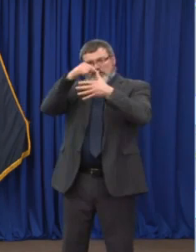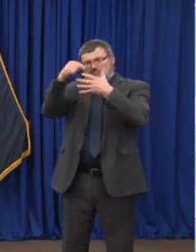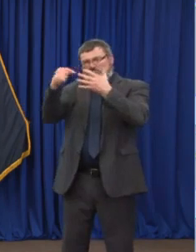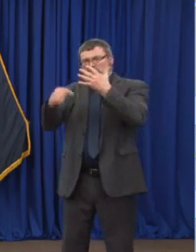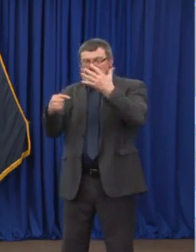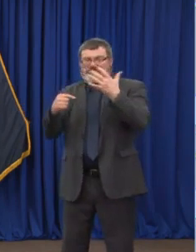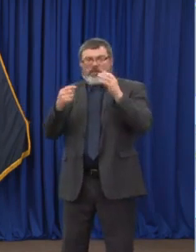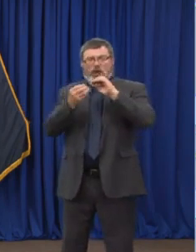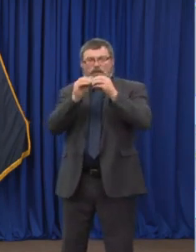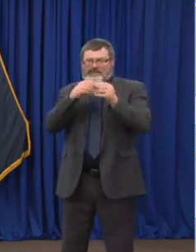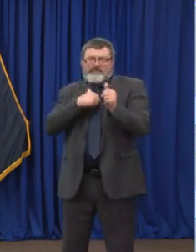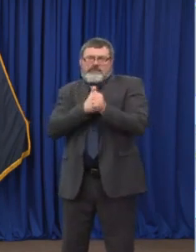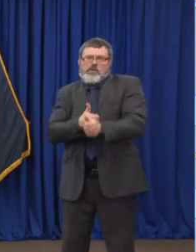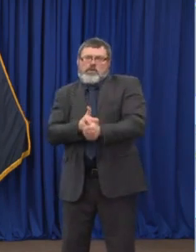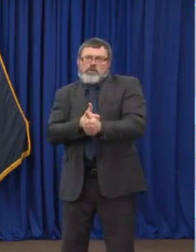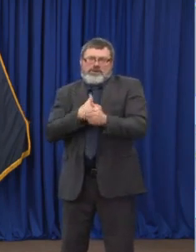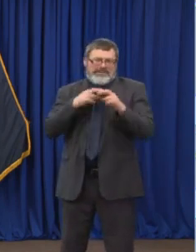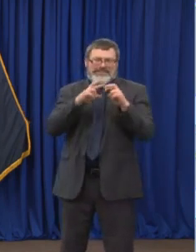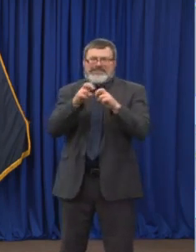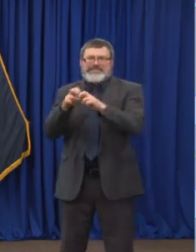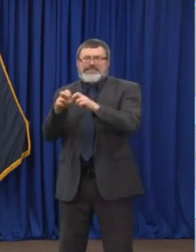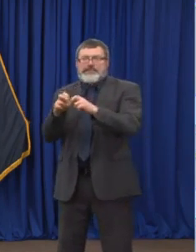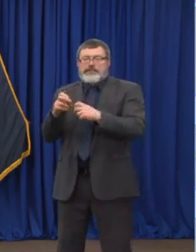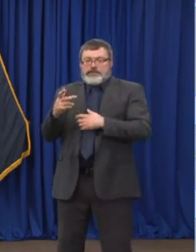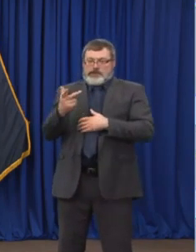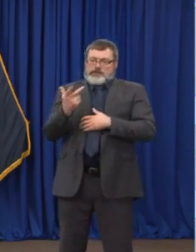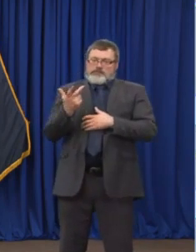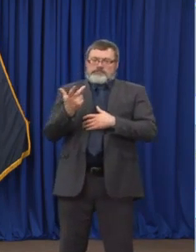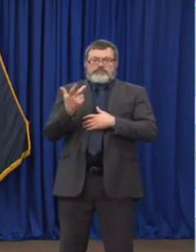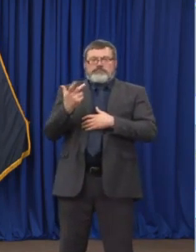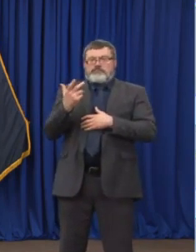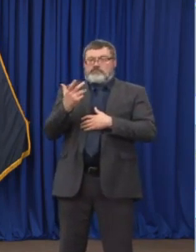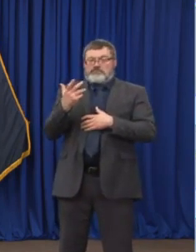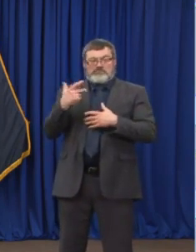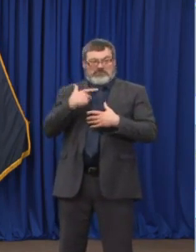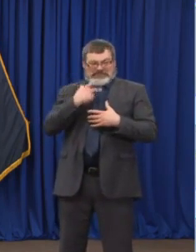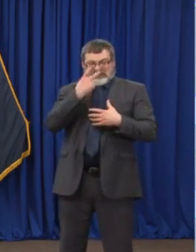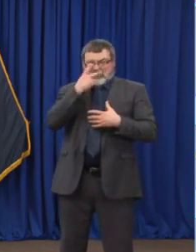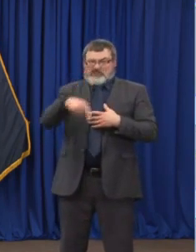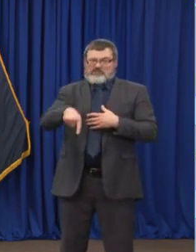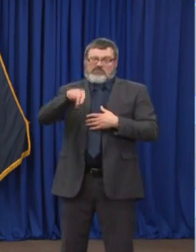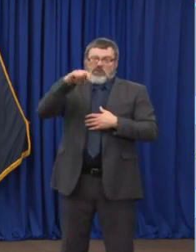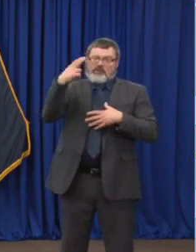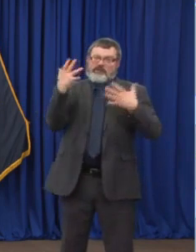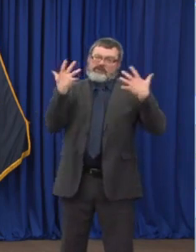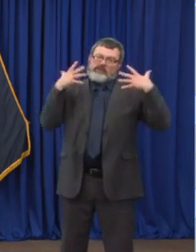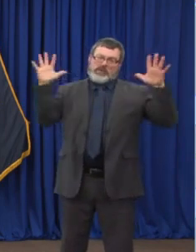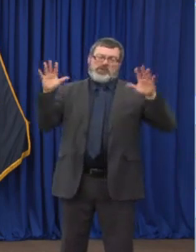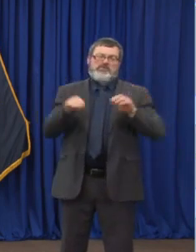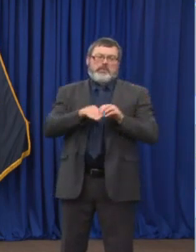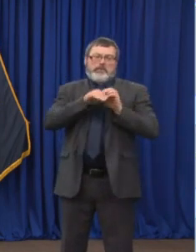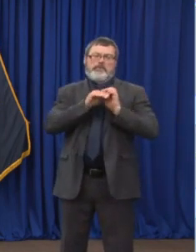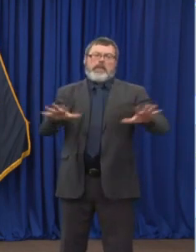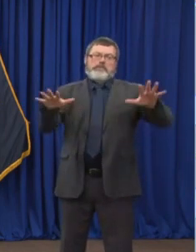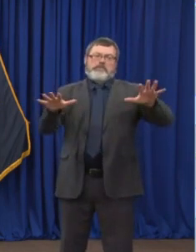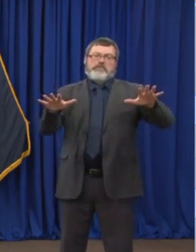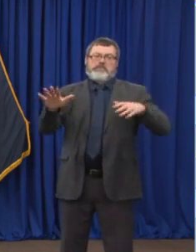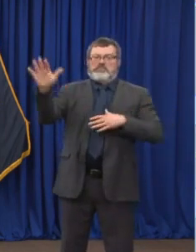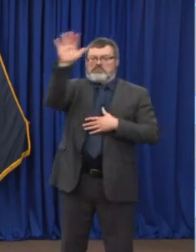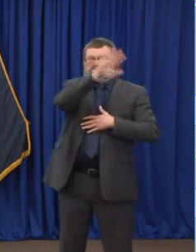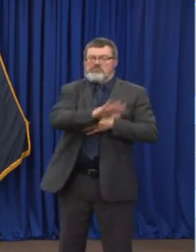pieces, if you will, as you can see, we've really crossed thresholds in all of them. And that again shows us both on a regional